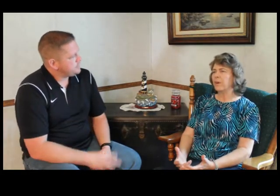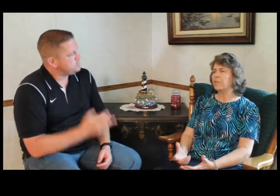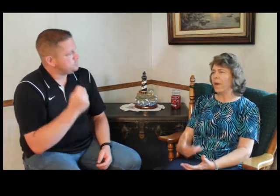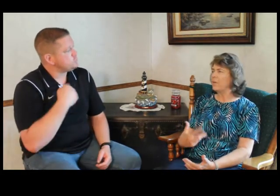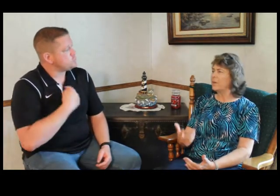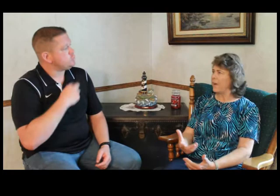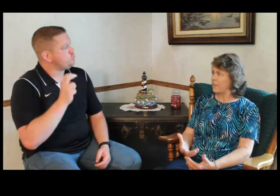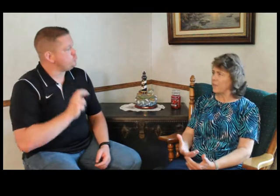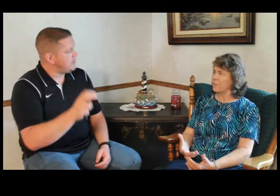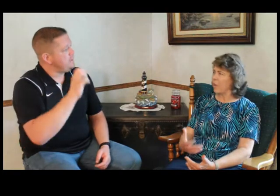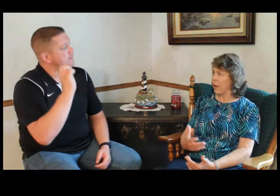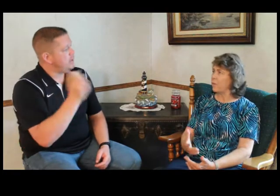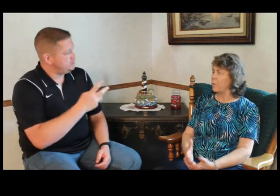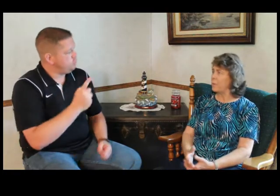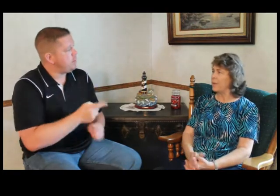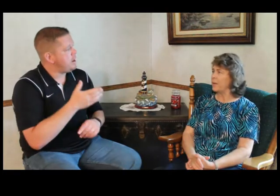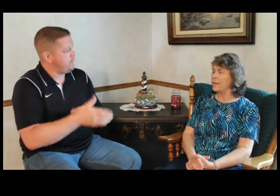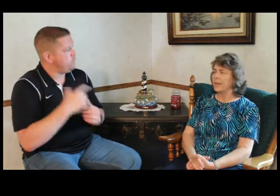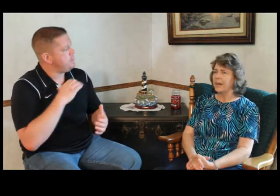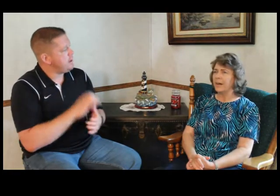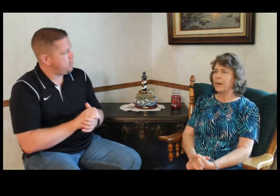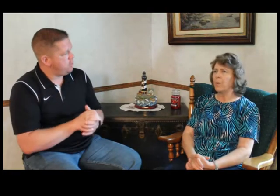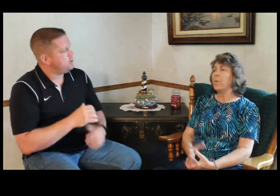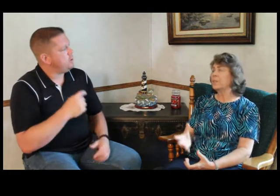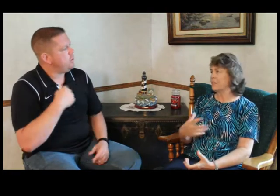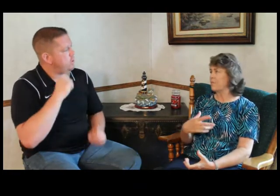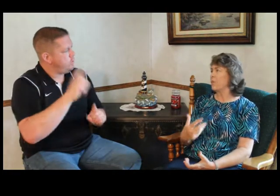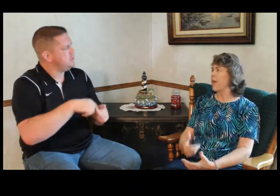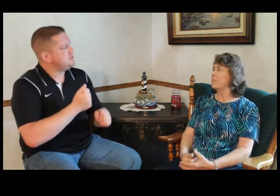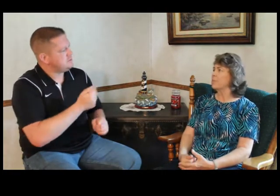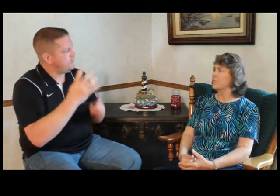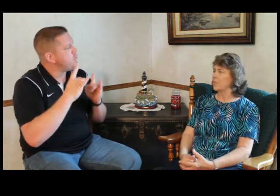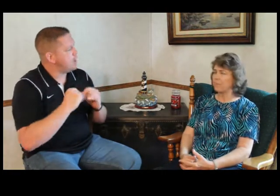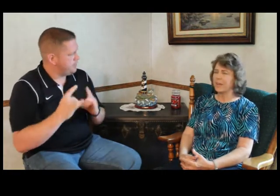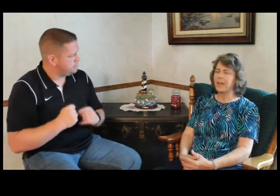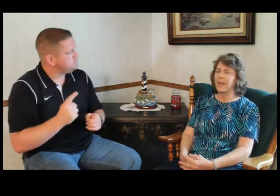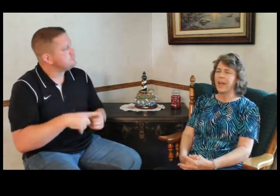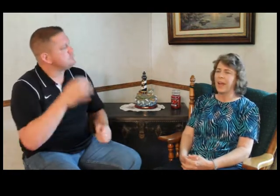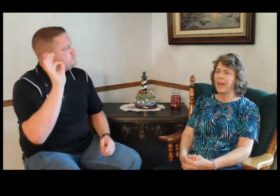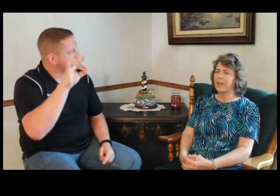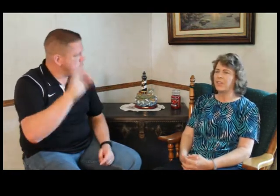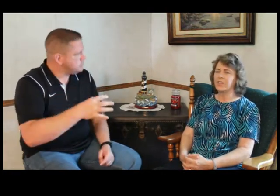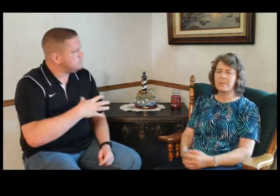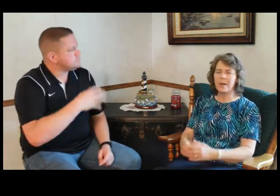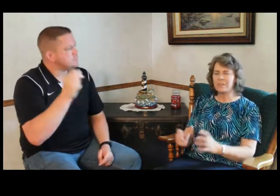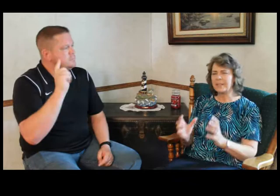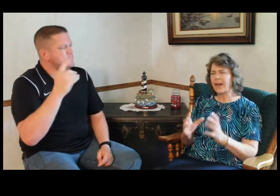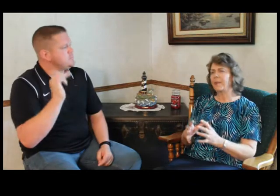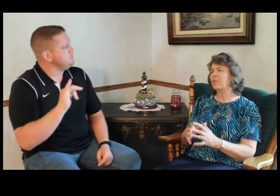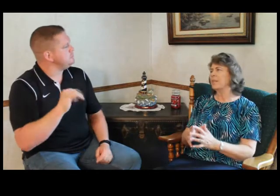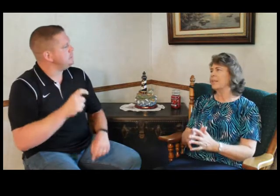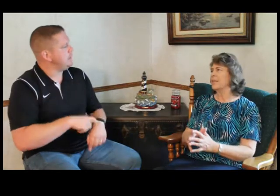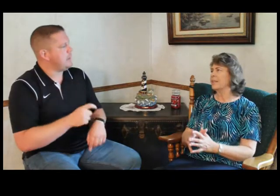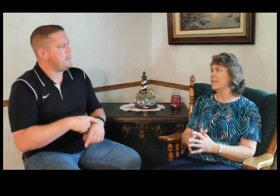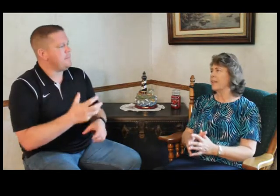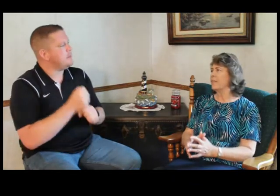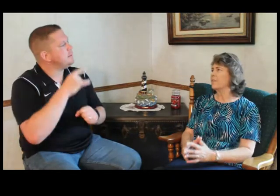traveling evangelism right after we were married, we went to several camps to speak. And it just seemed like it was a time that you could get the kids together